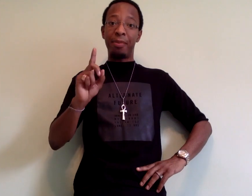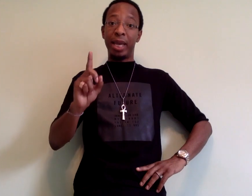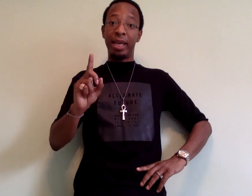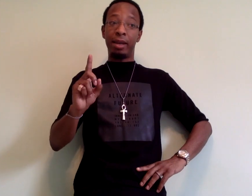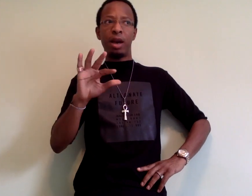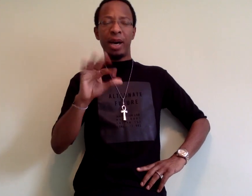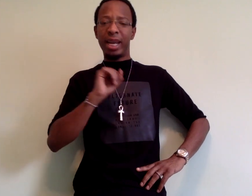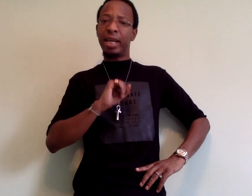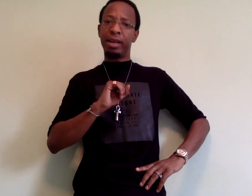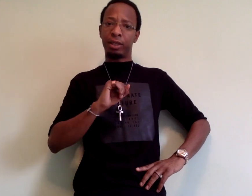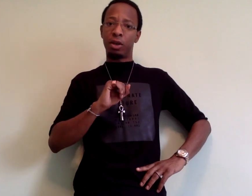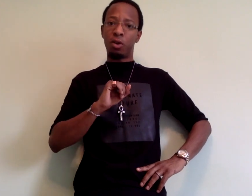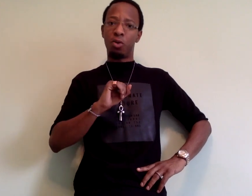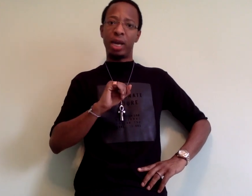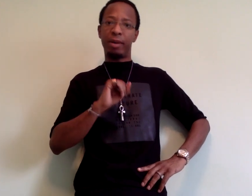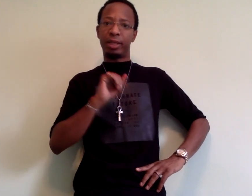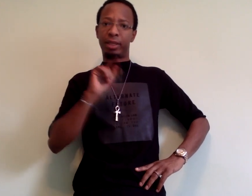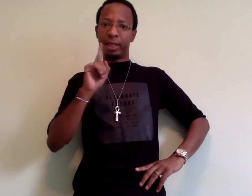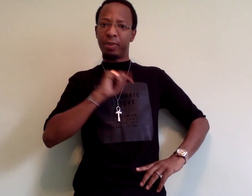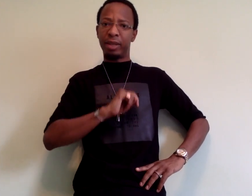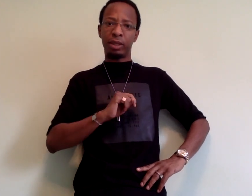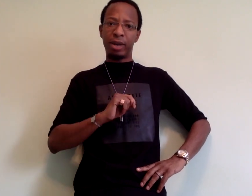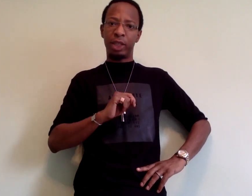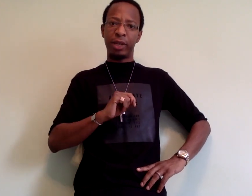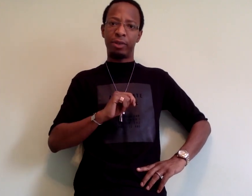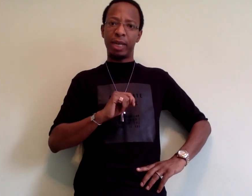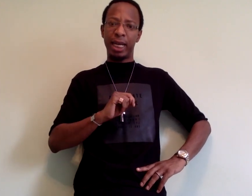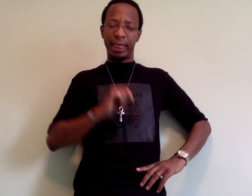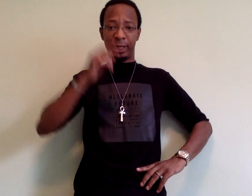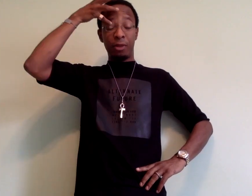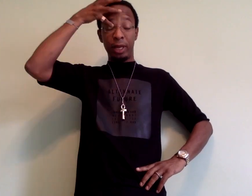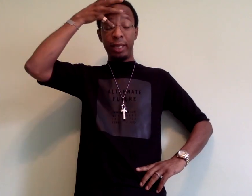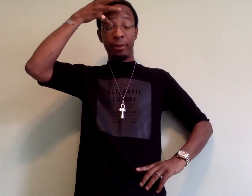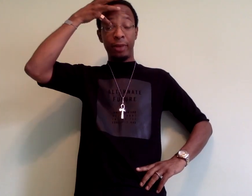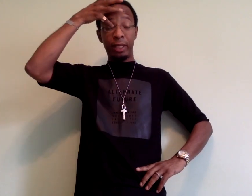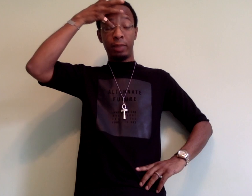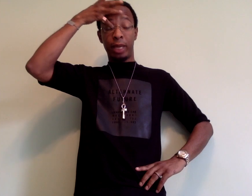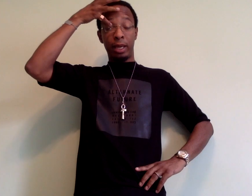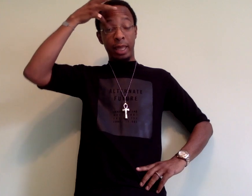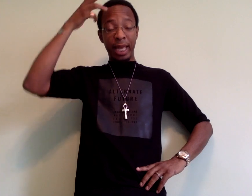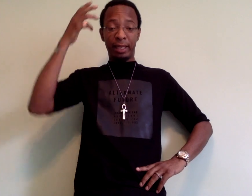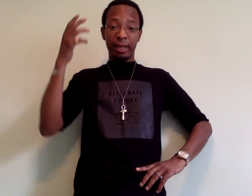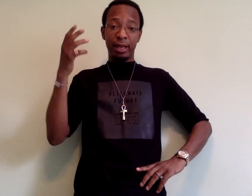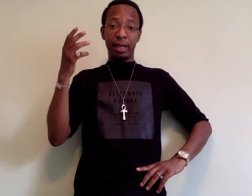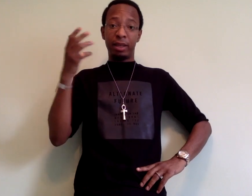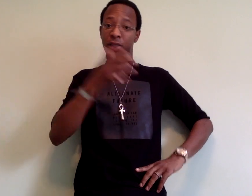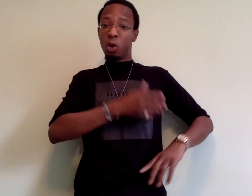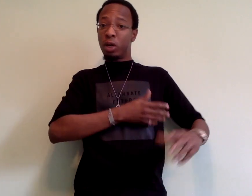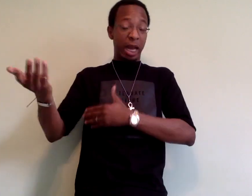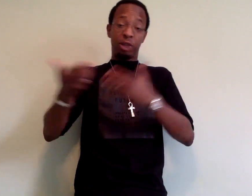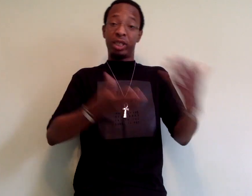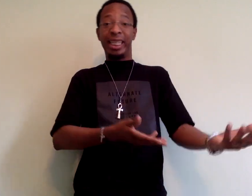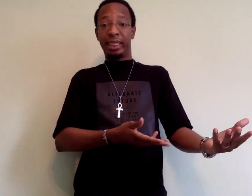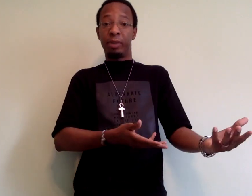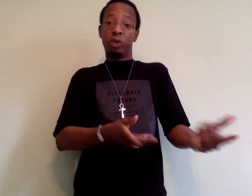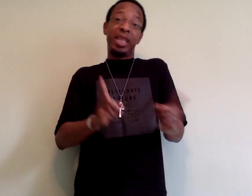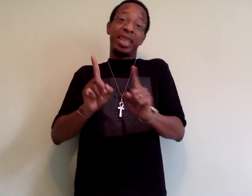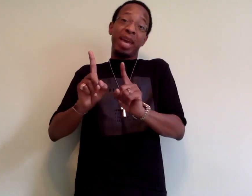I made about nine years ago when I was just about to graduate from college really convinced me that there's no contradiction between that